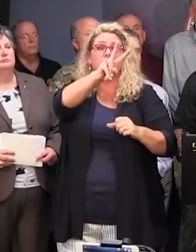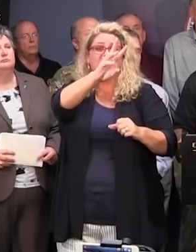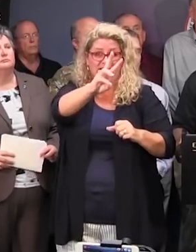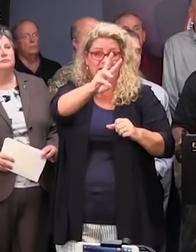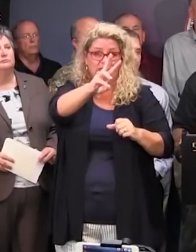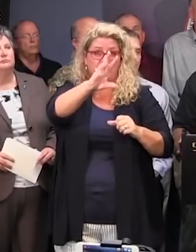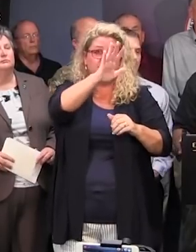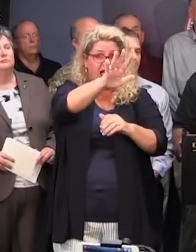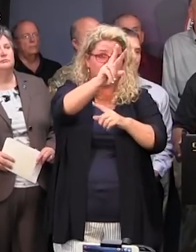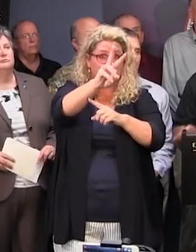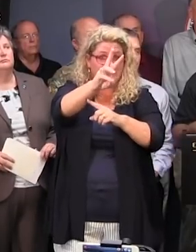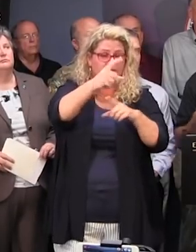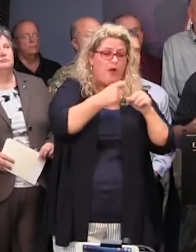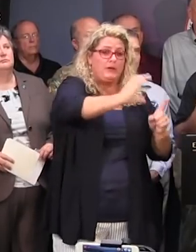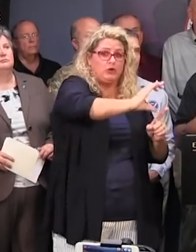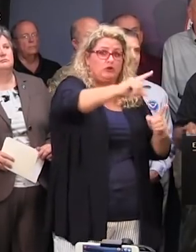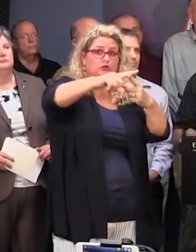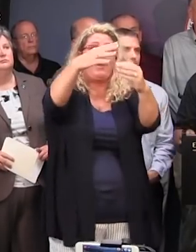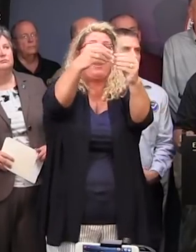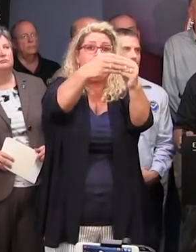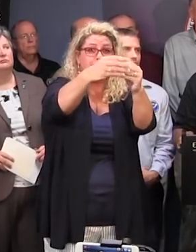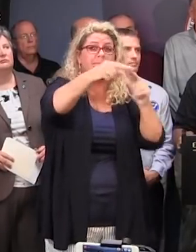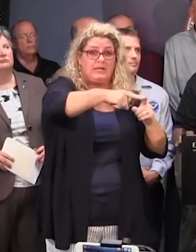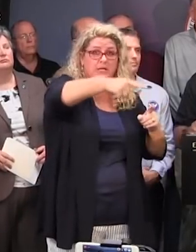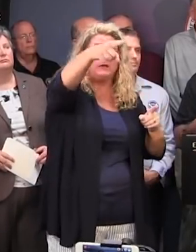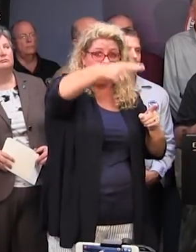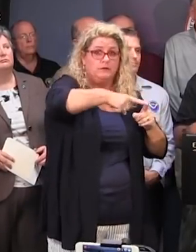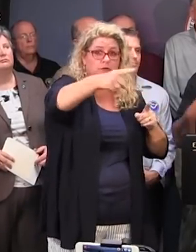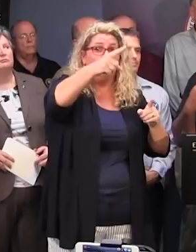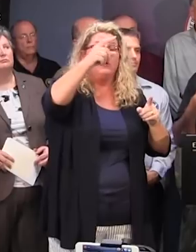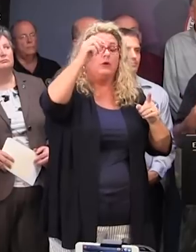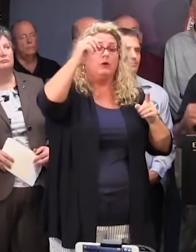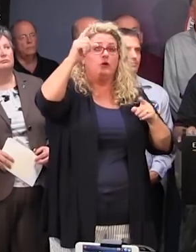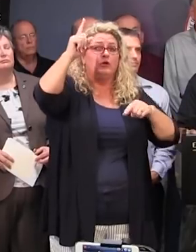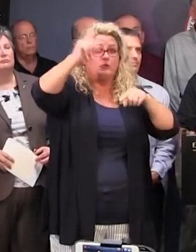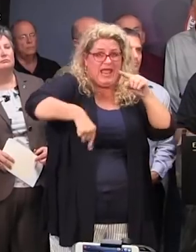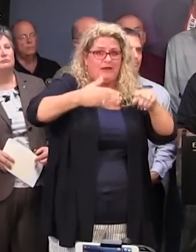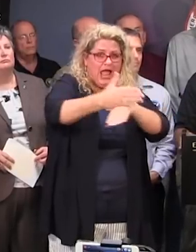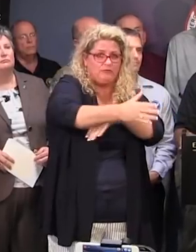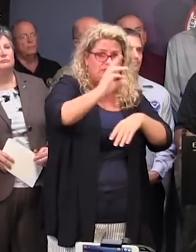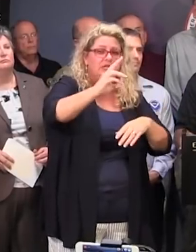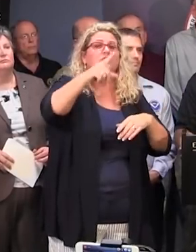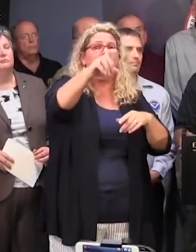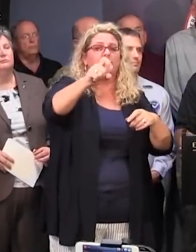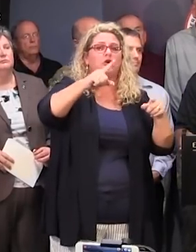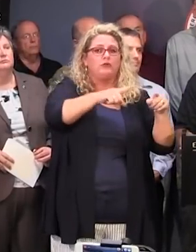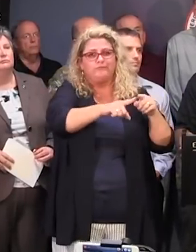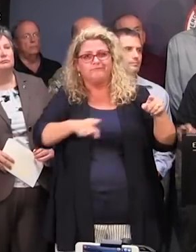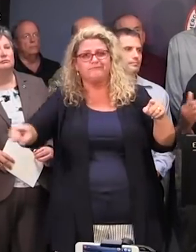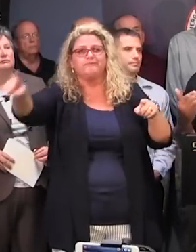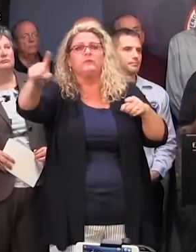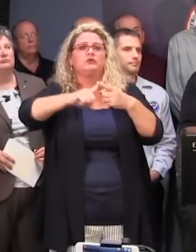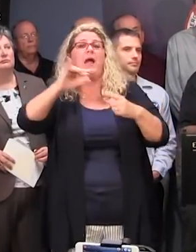Columbia. However, if you're not on the route at that time, you would have to take the regular westbound lanes of I